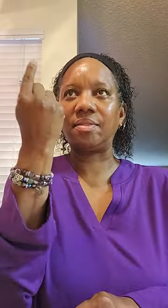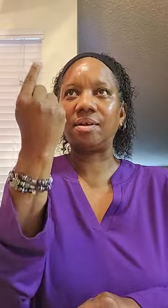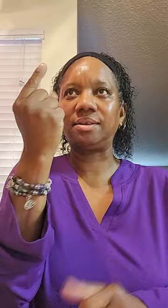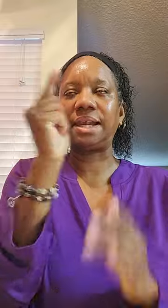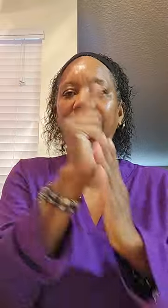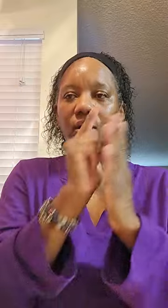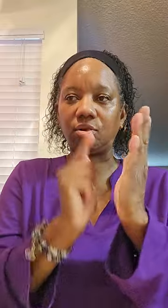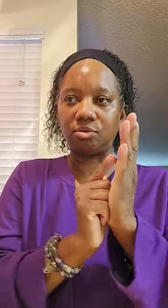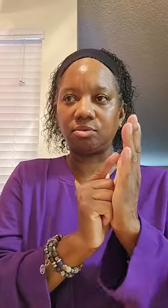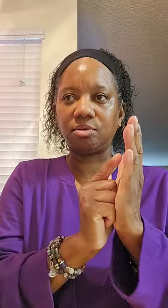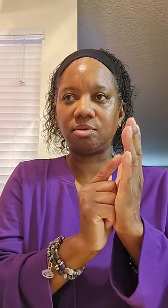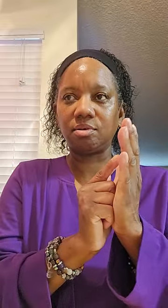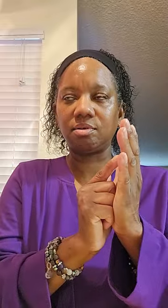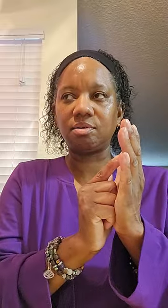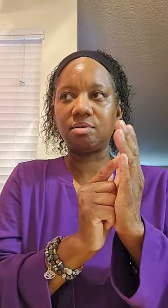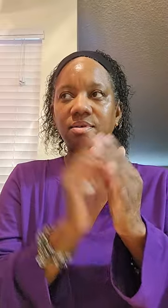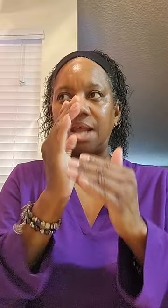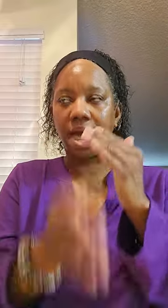legal done.